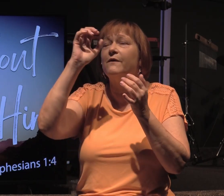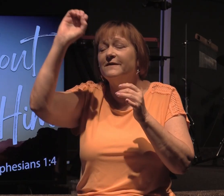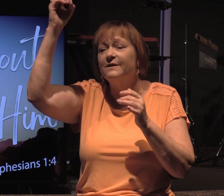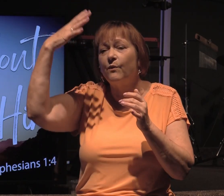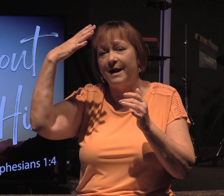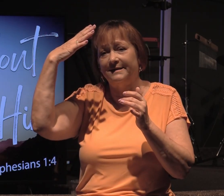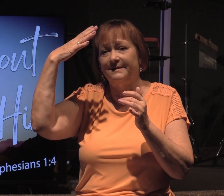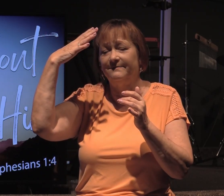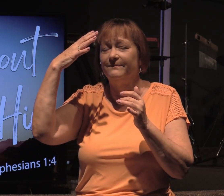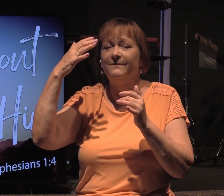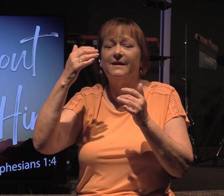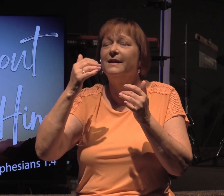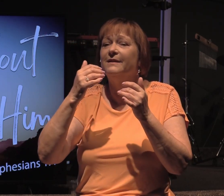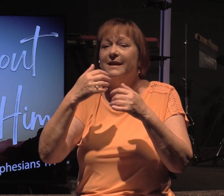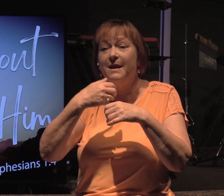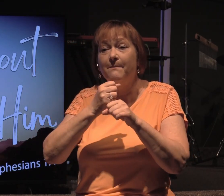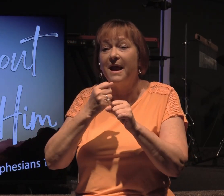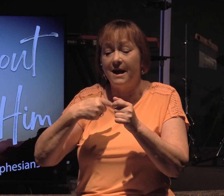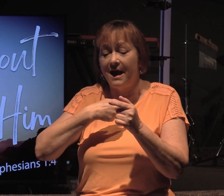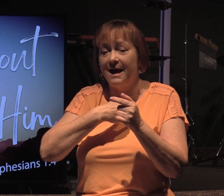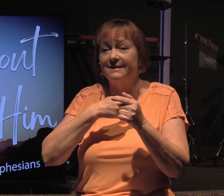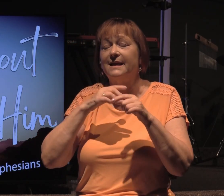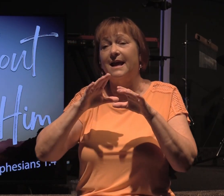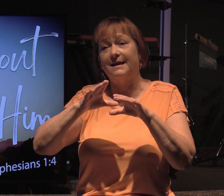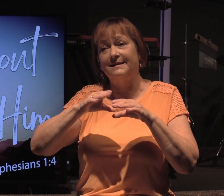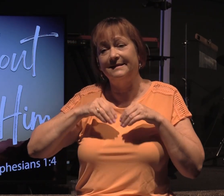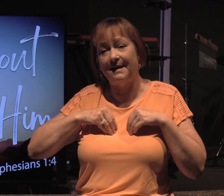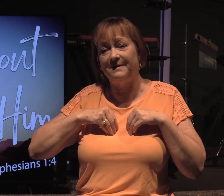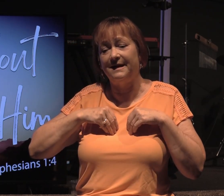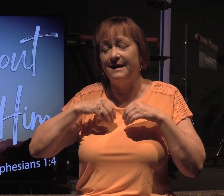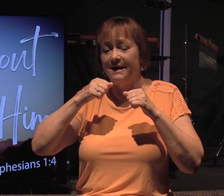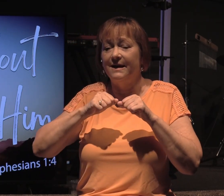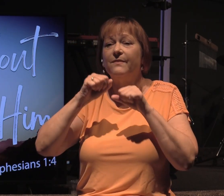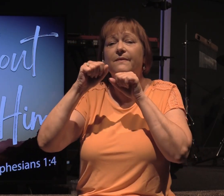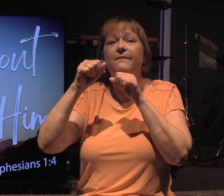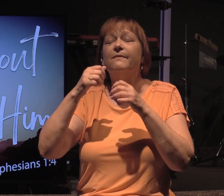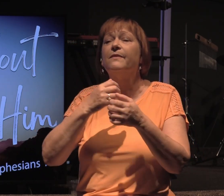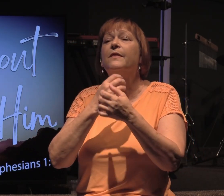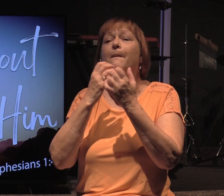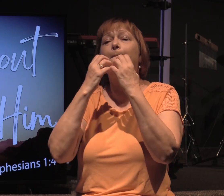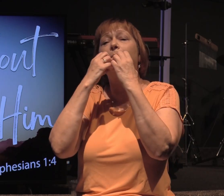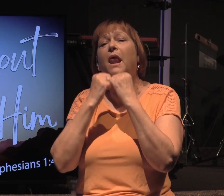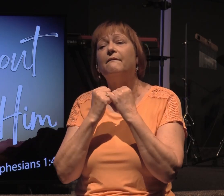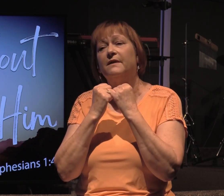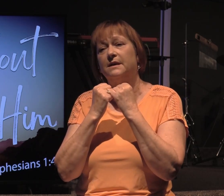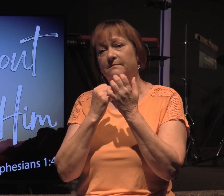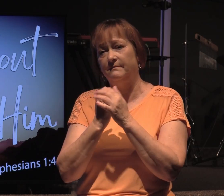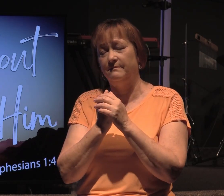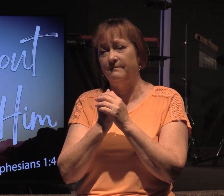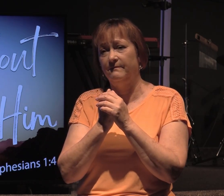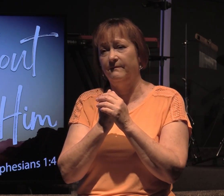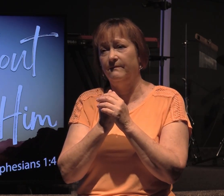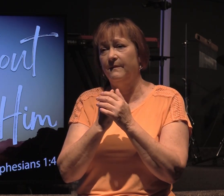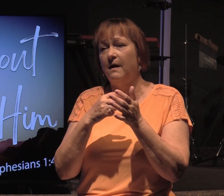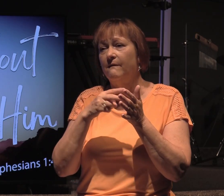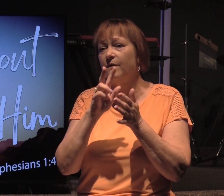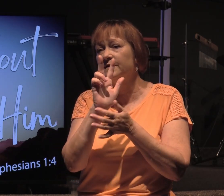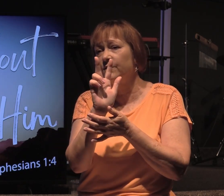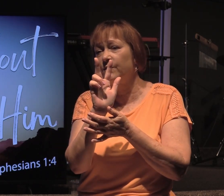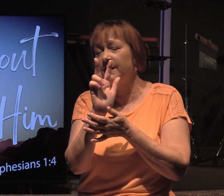grace, by which that he made us accepted in the beloved. Verse 3